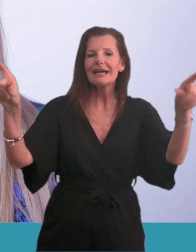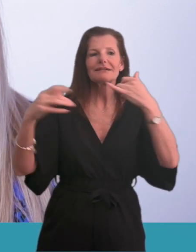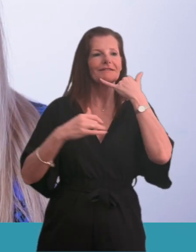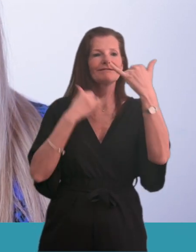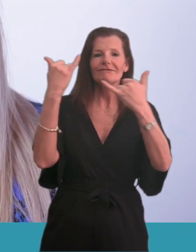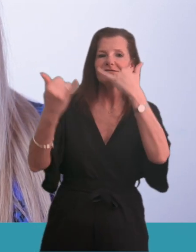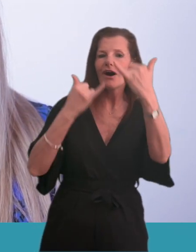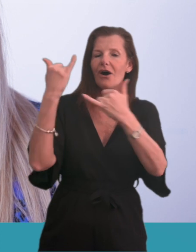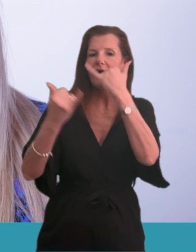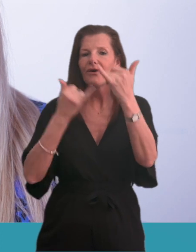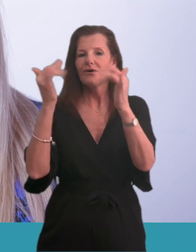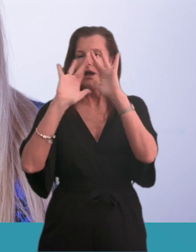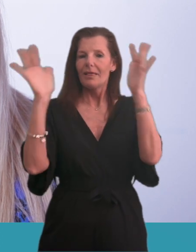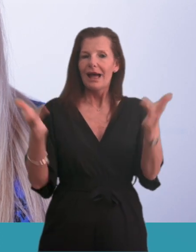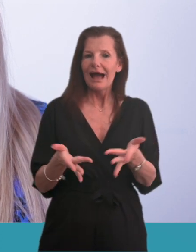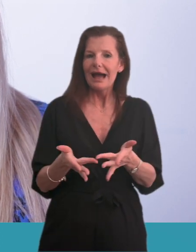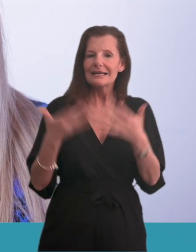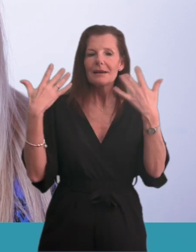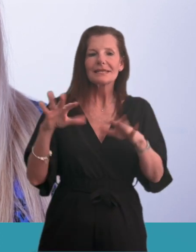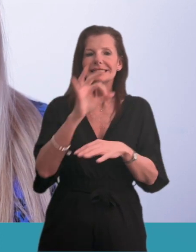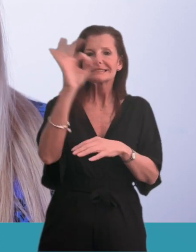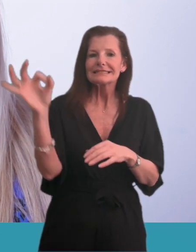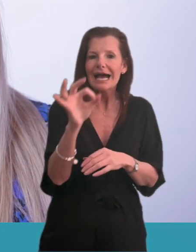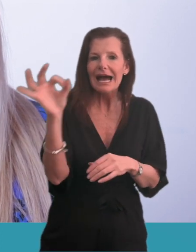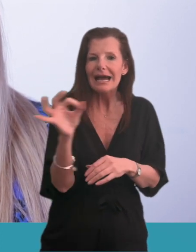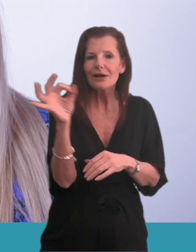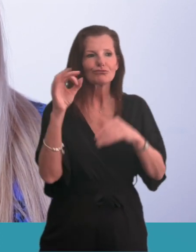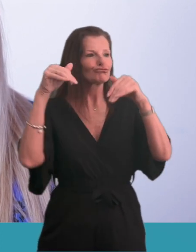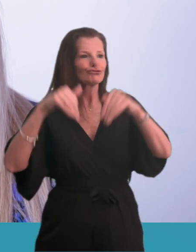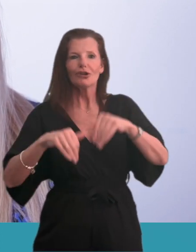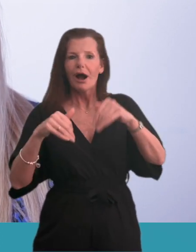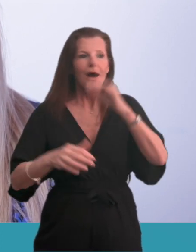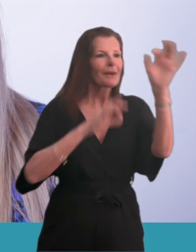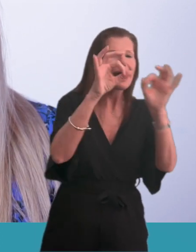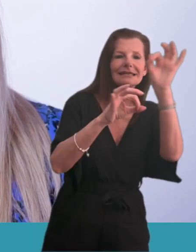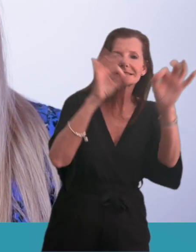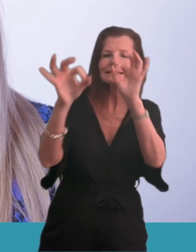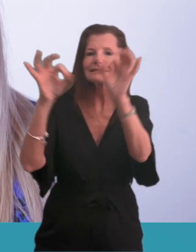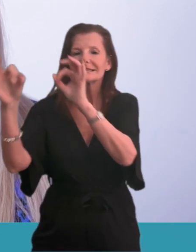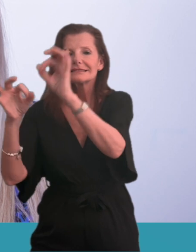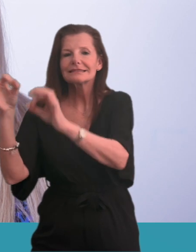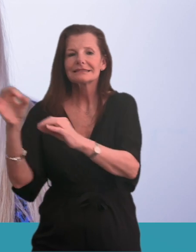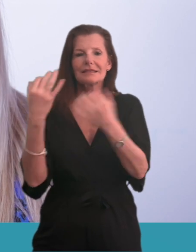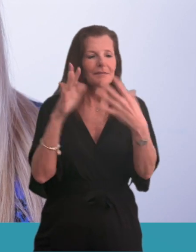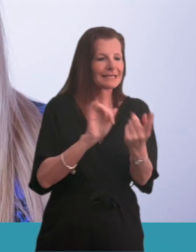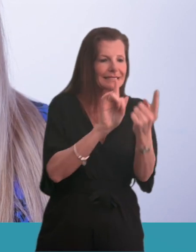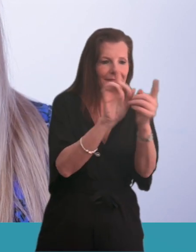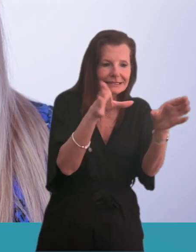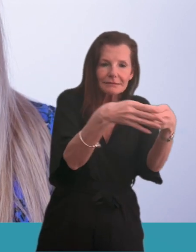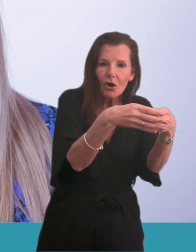and online. We talked to people in town centres, at supermarkets and other places. We met with small and big groups